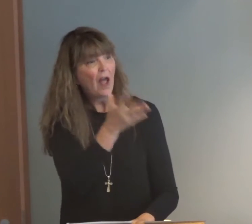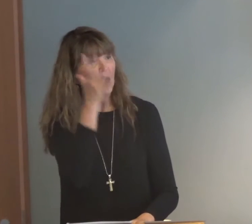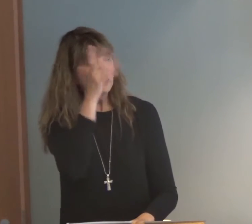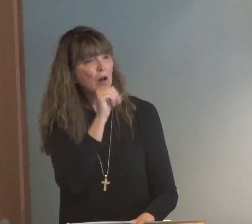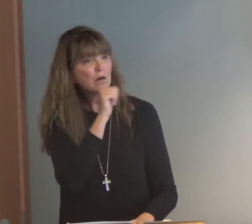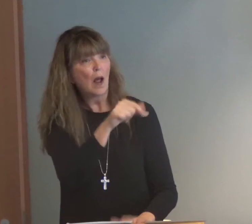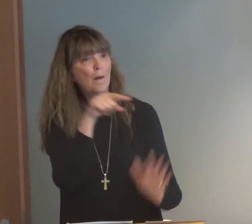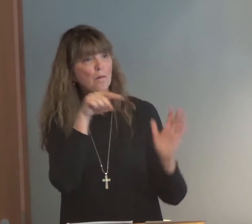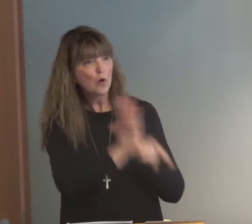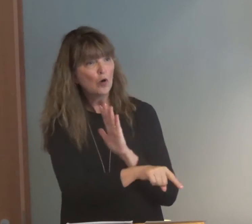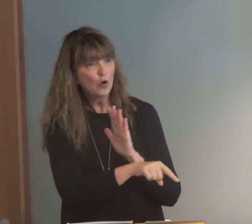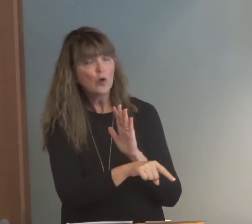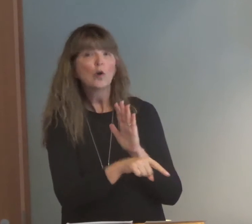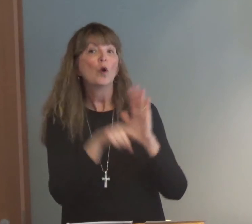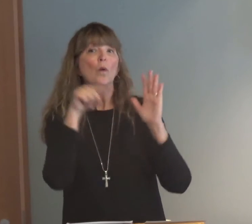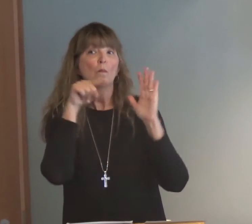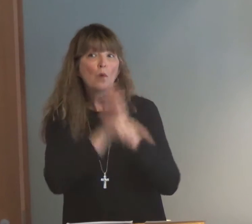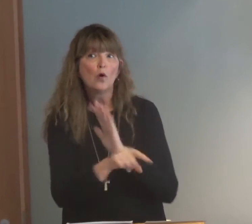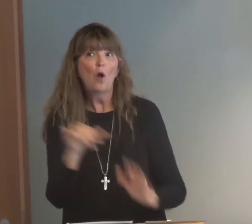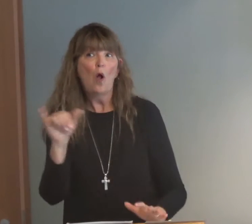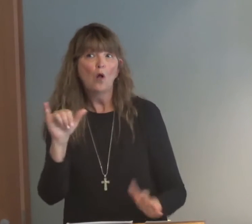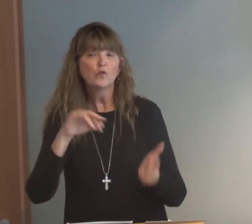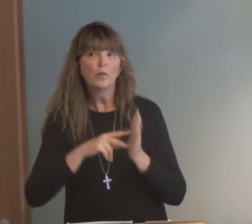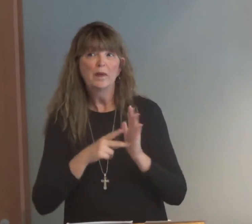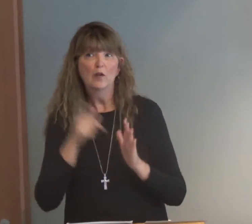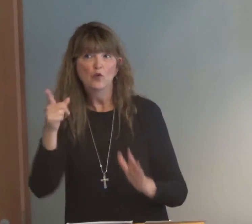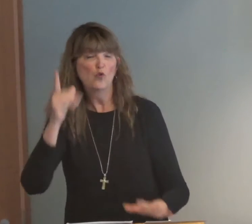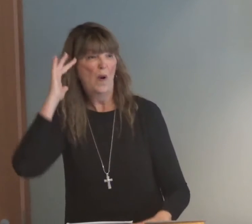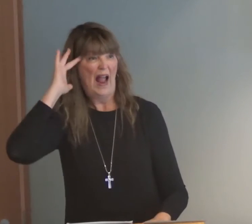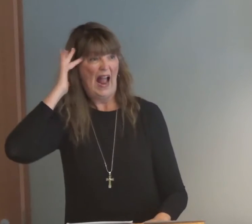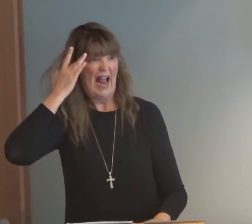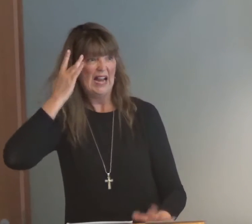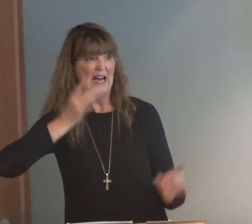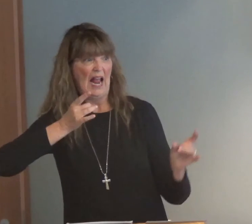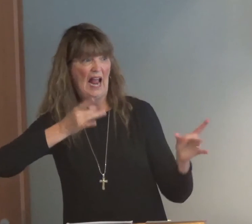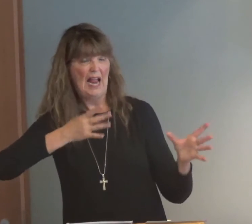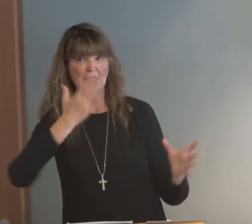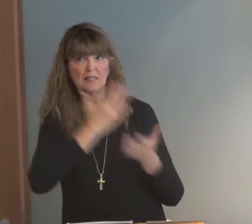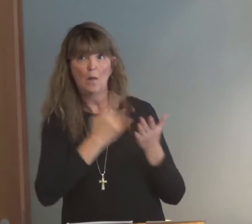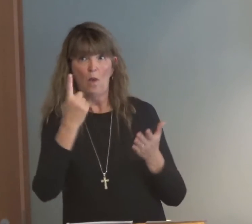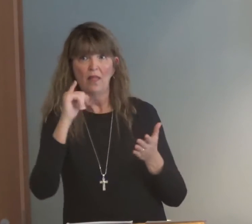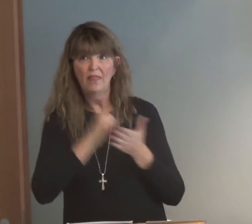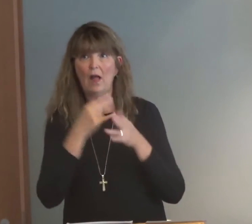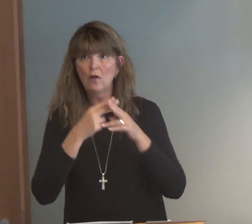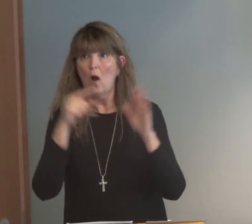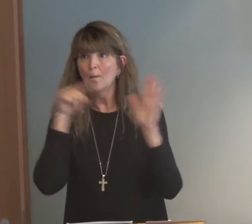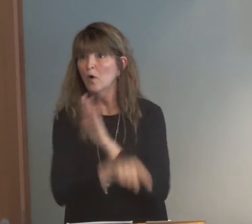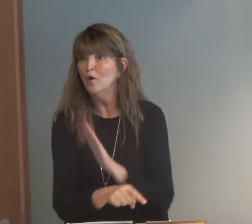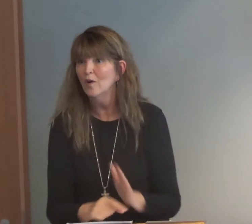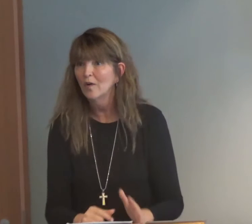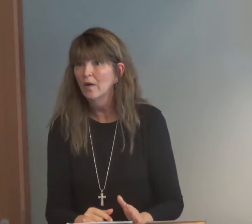Jesus said, murder doesn't mean just killing. It means